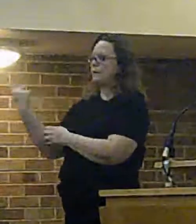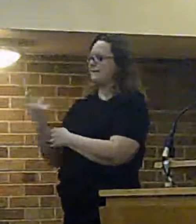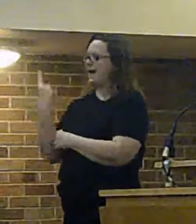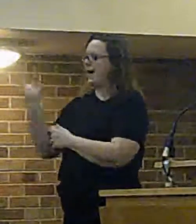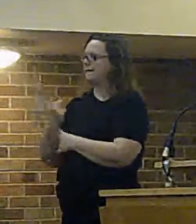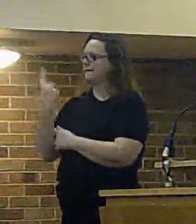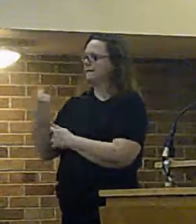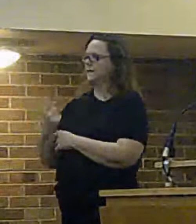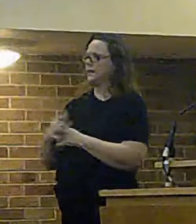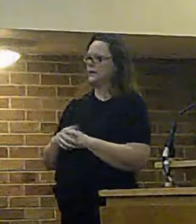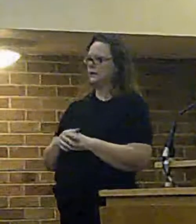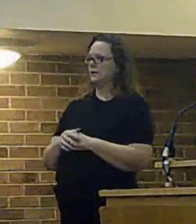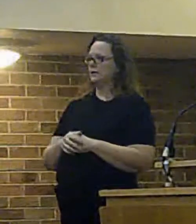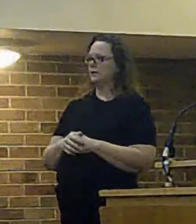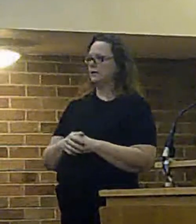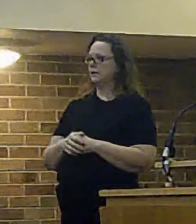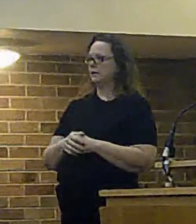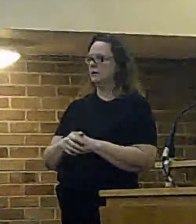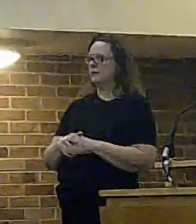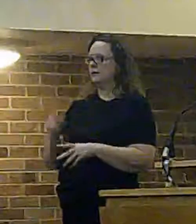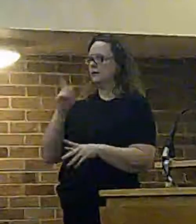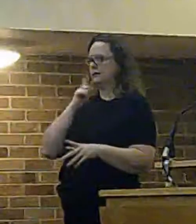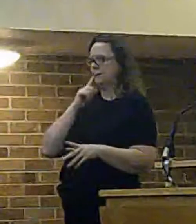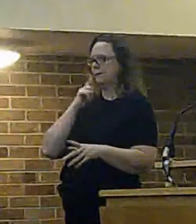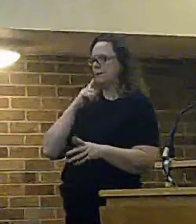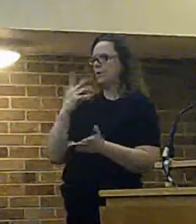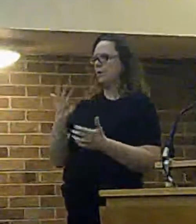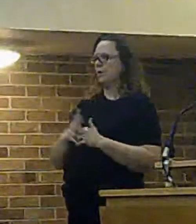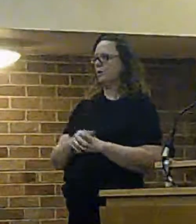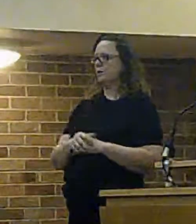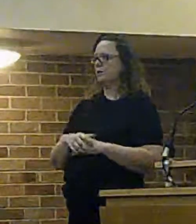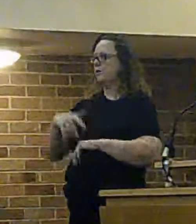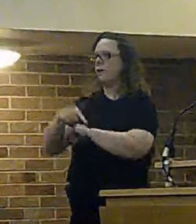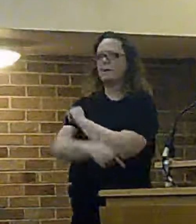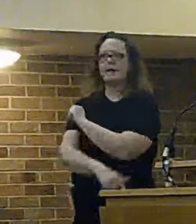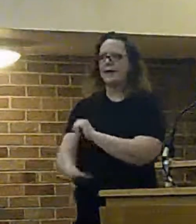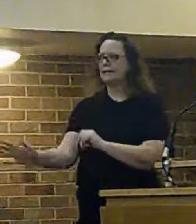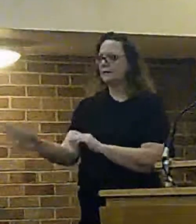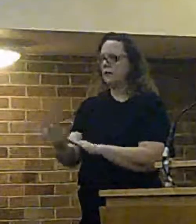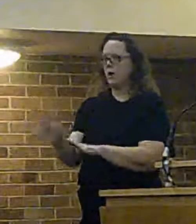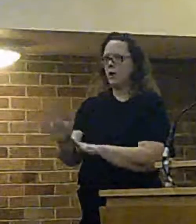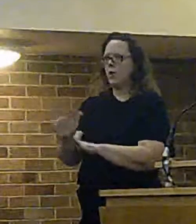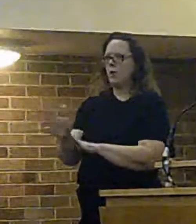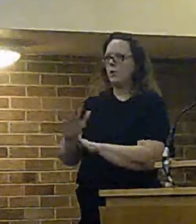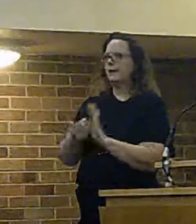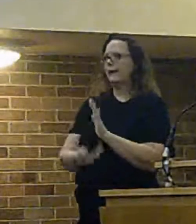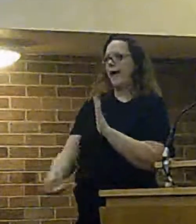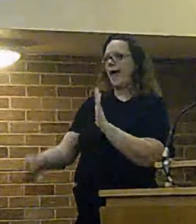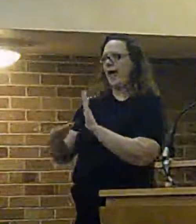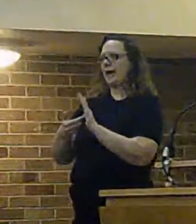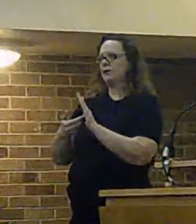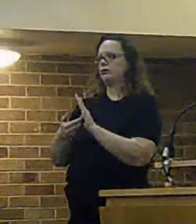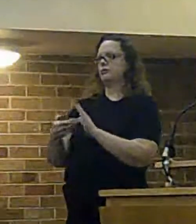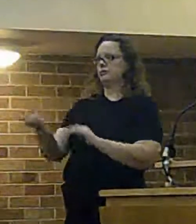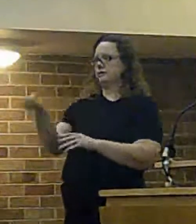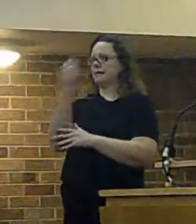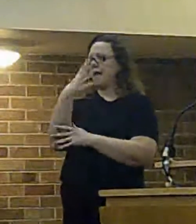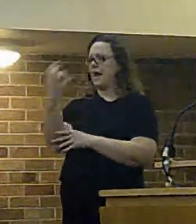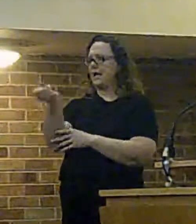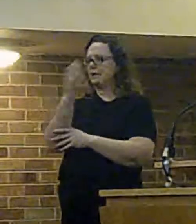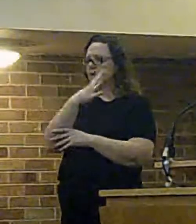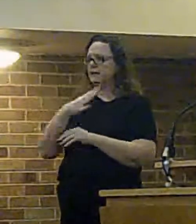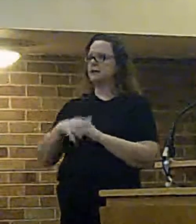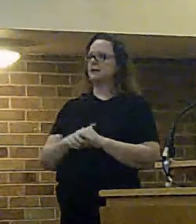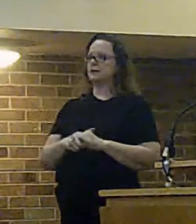it's that simple it's nothing more complicated than that and i've put those extra slides in simply just